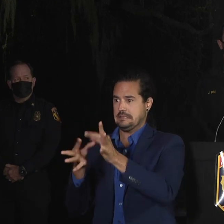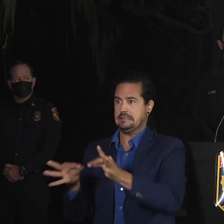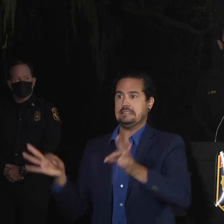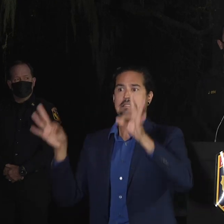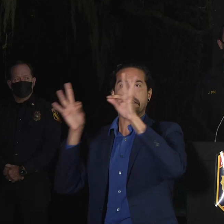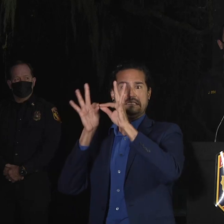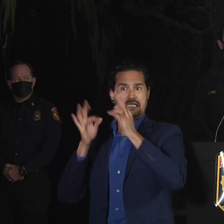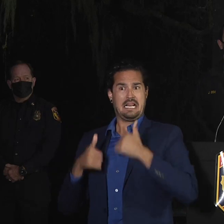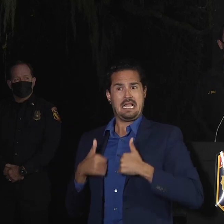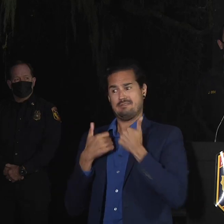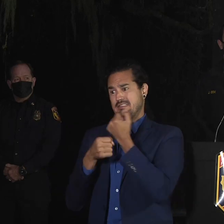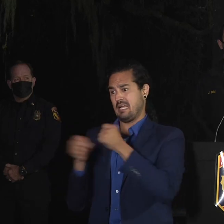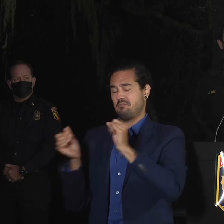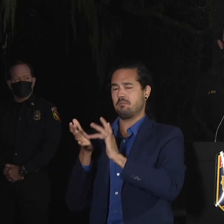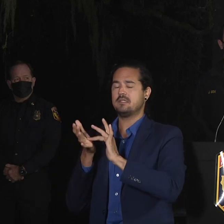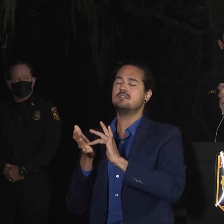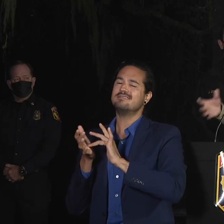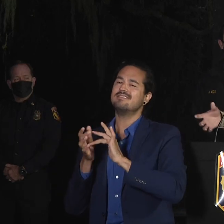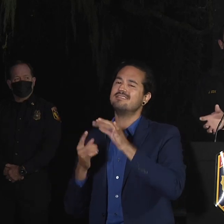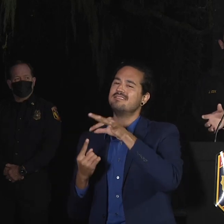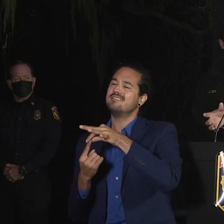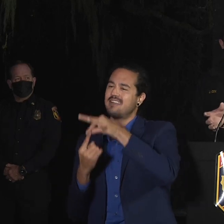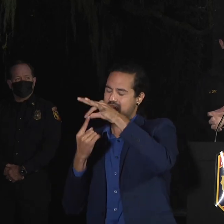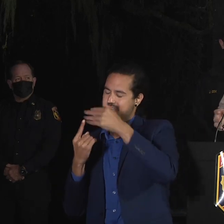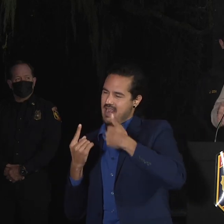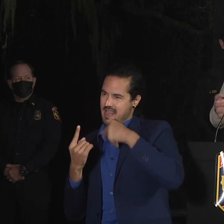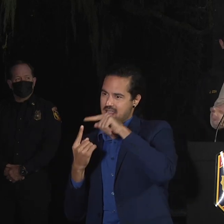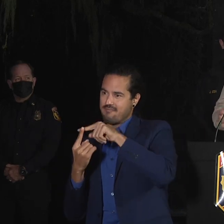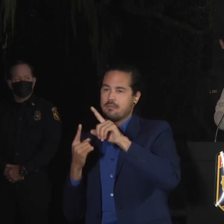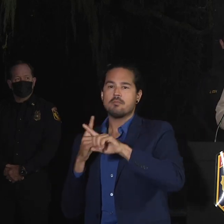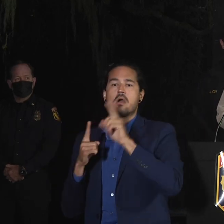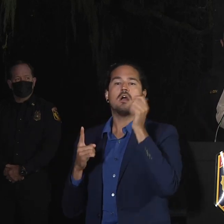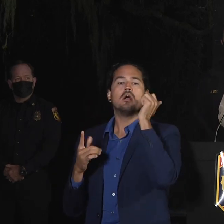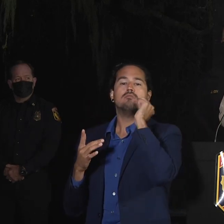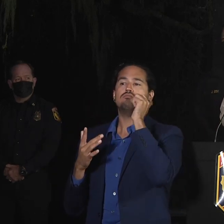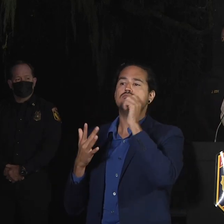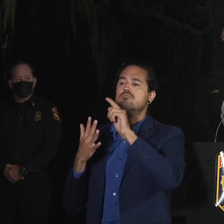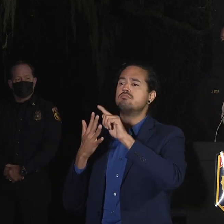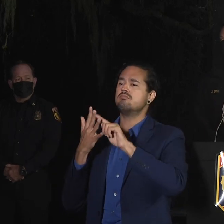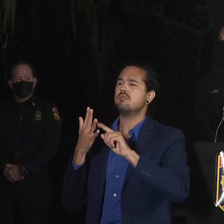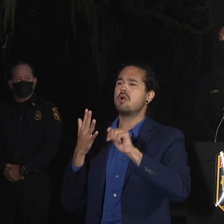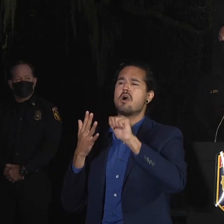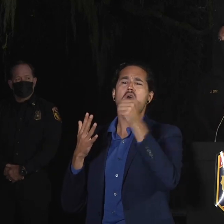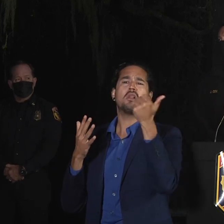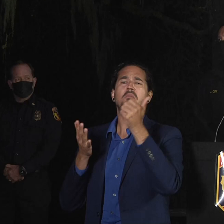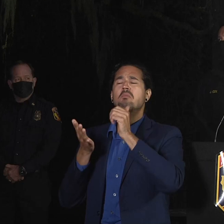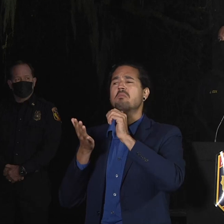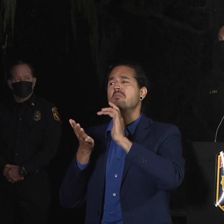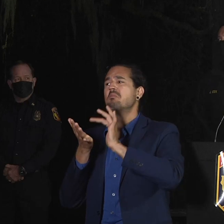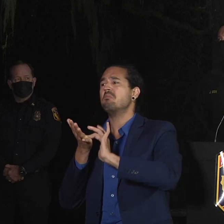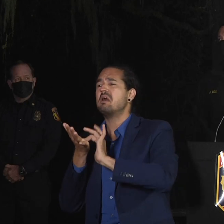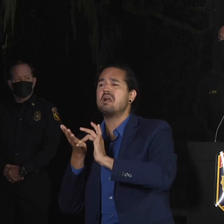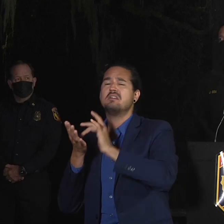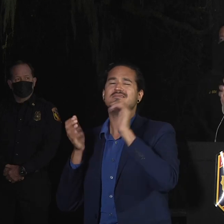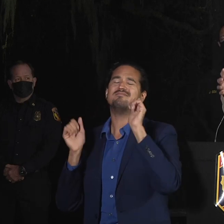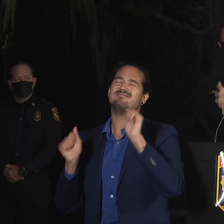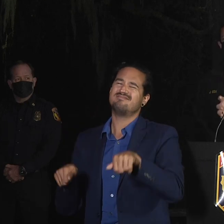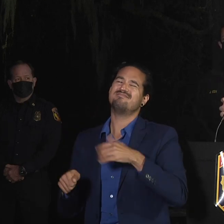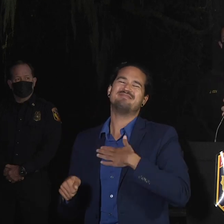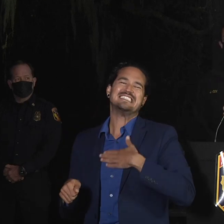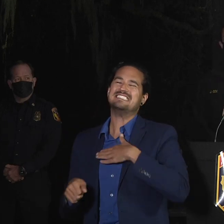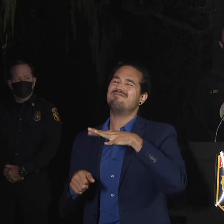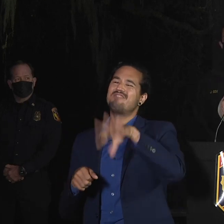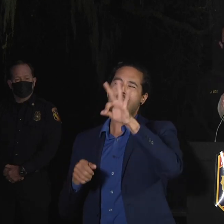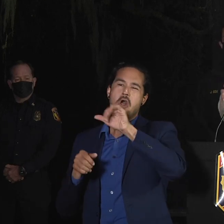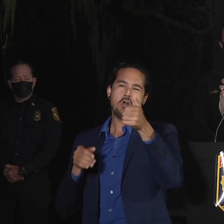encouraged people that if you needed, if you could go a different route to obtain that sort of stuff to do that. But at this time, we're just